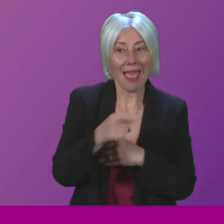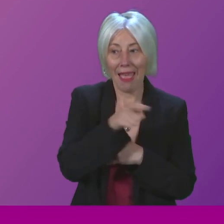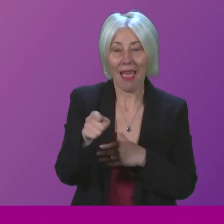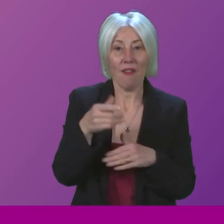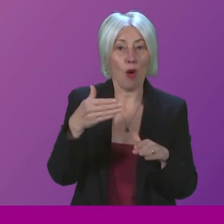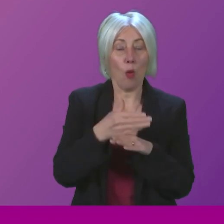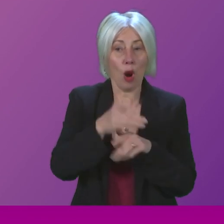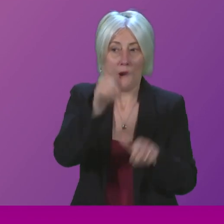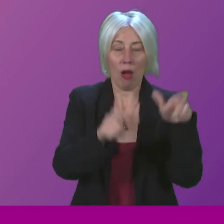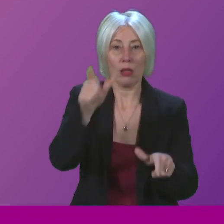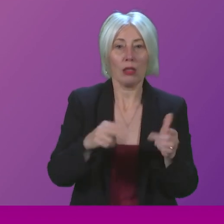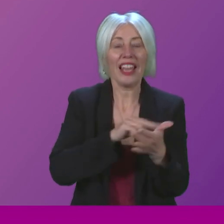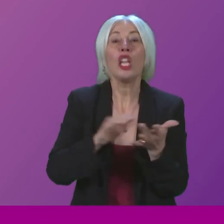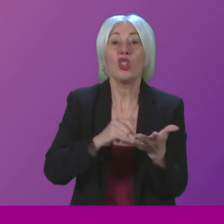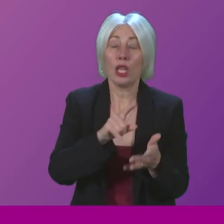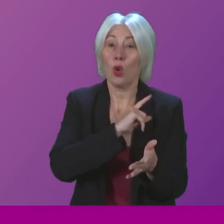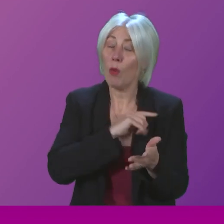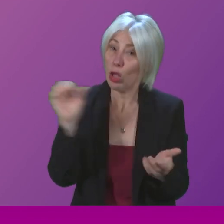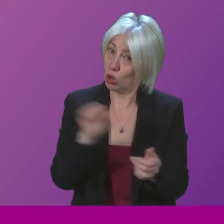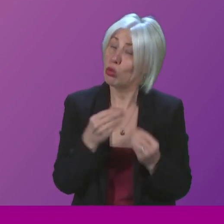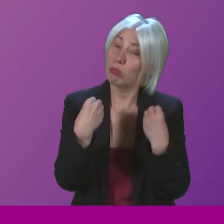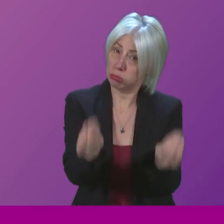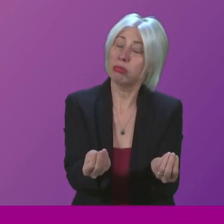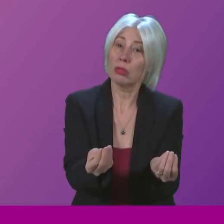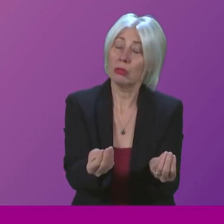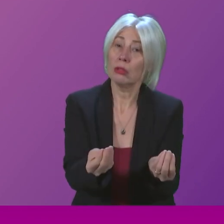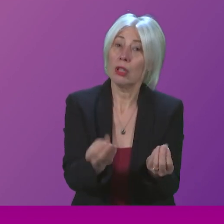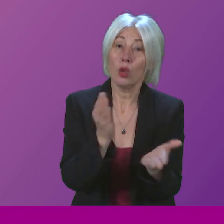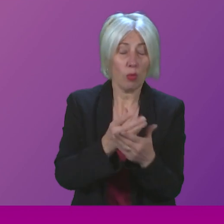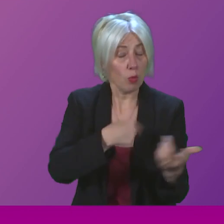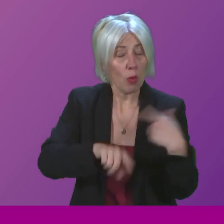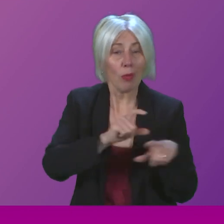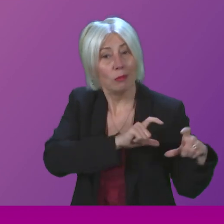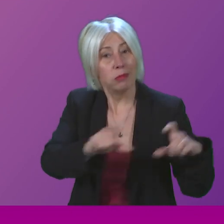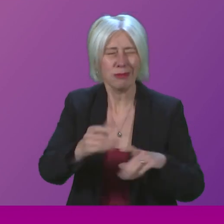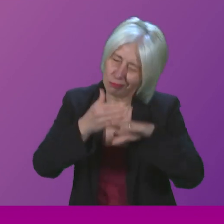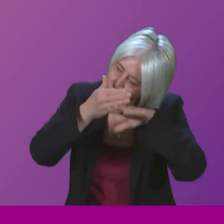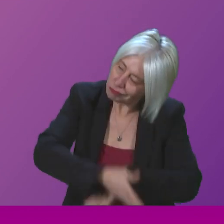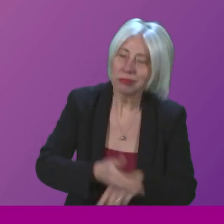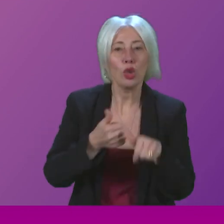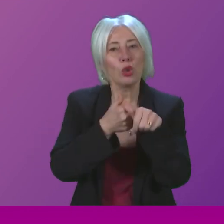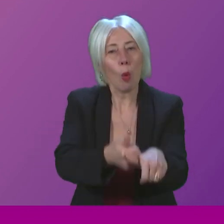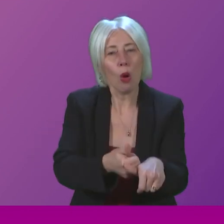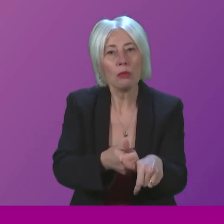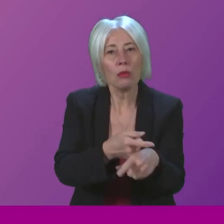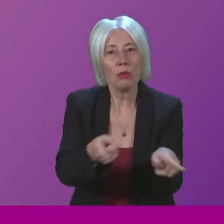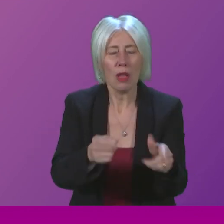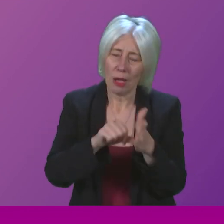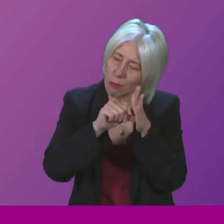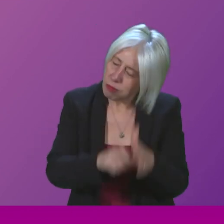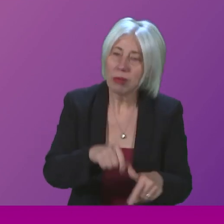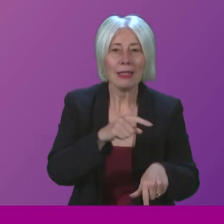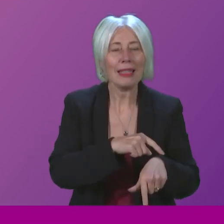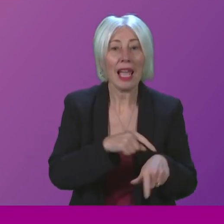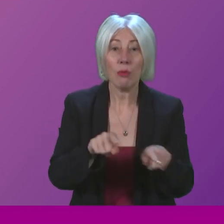in our National Health Service because they do deserve it. So we will continue to do the hard work to support our National Health Service in tough times